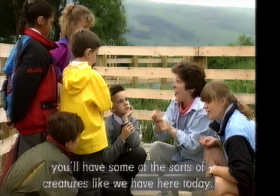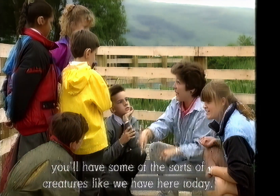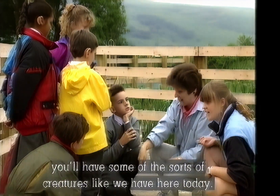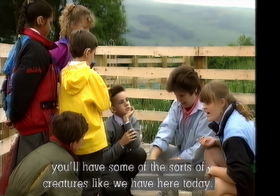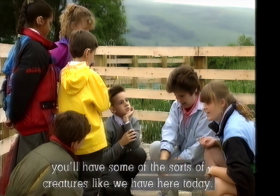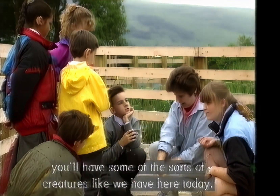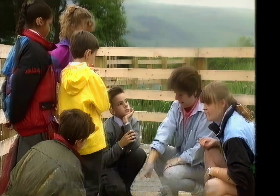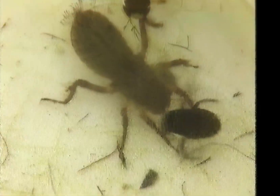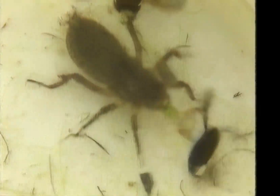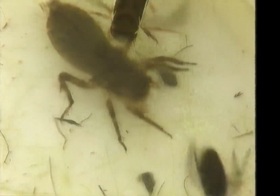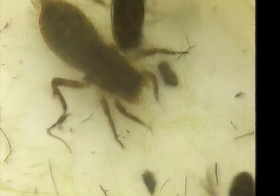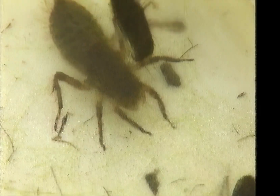today. Yes?